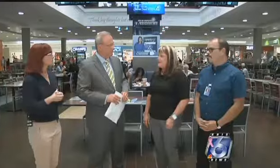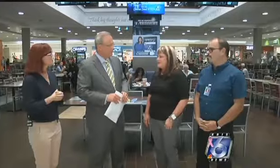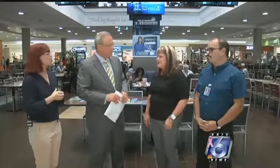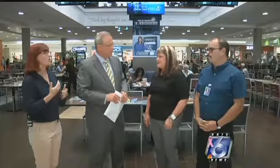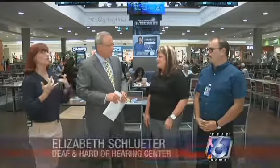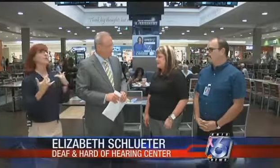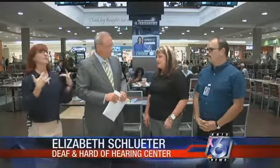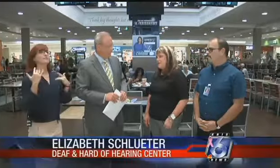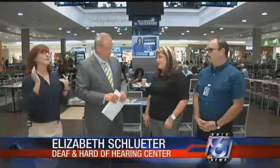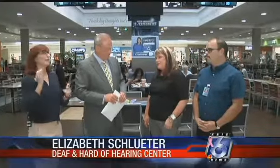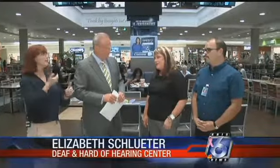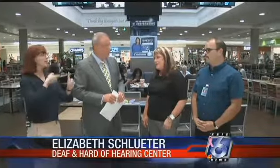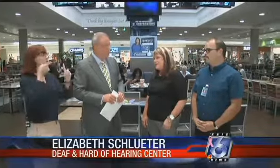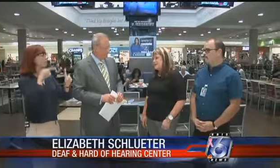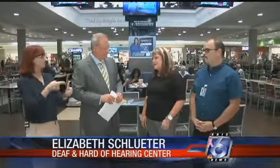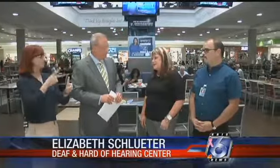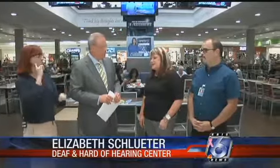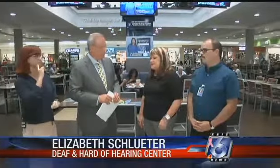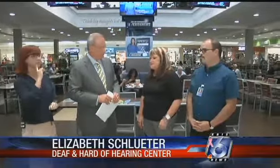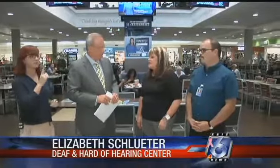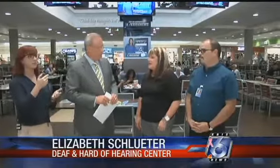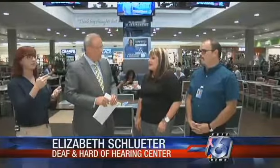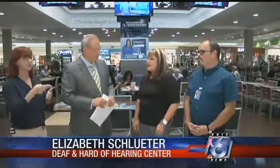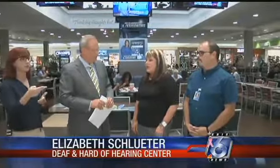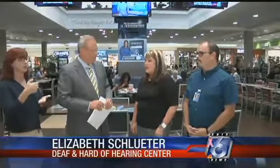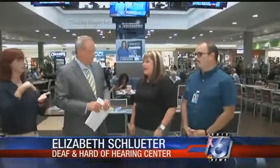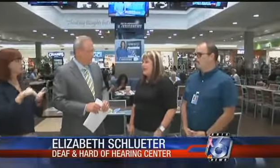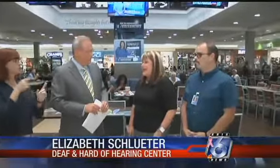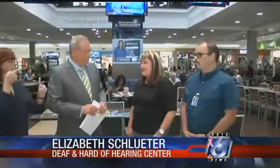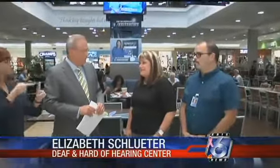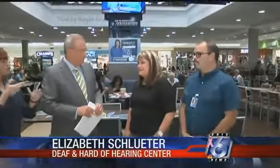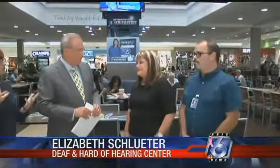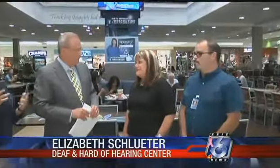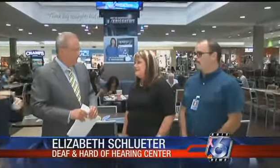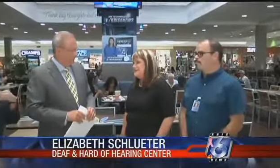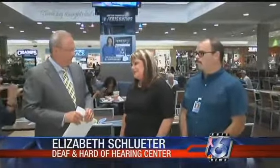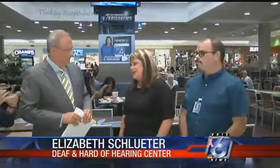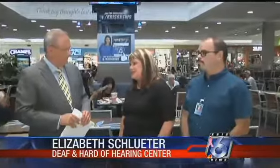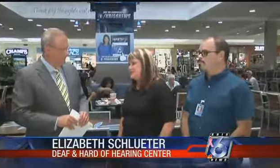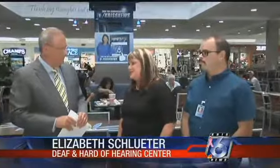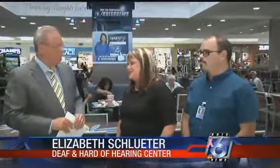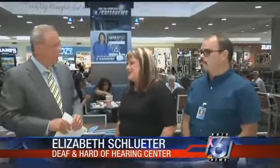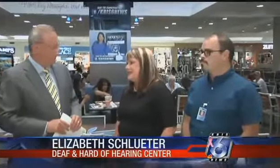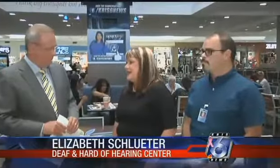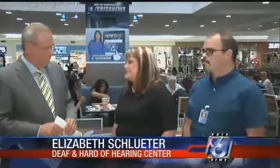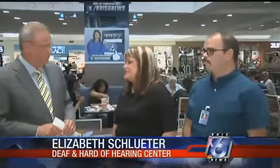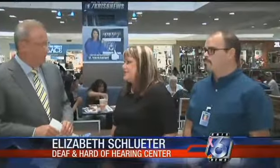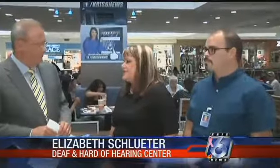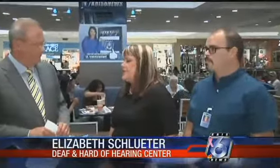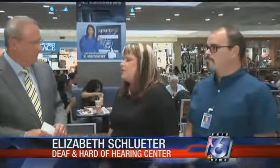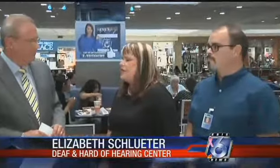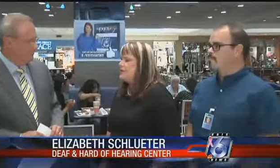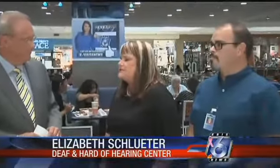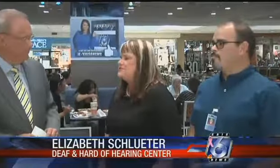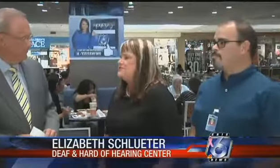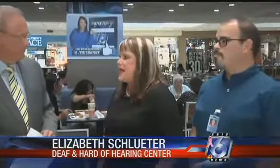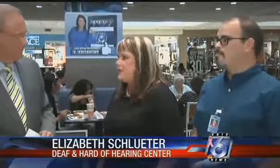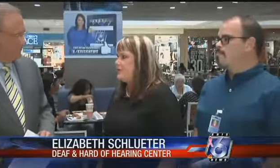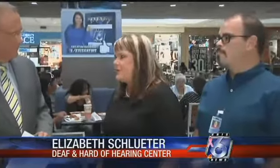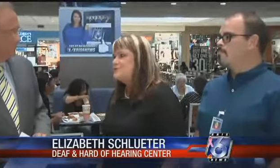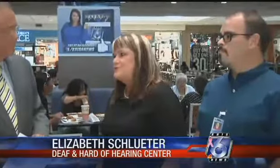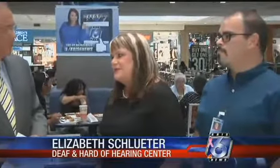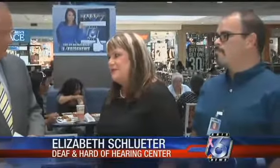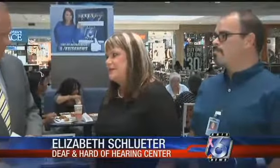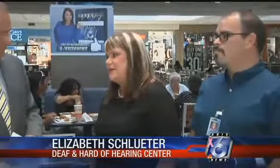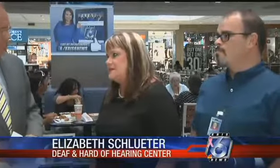excited. Our mission at the Deaf and Hard of Hearing Center is to provide training, advocacy, education, and share awareness to